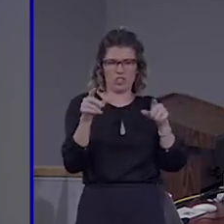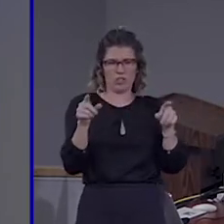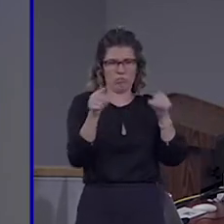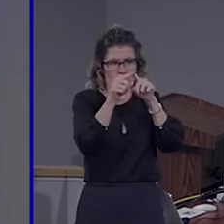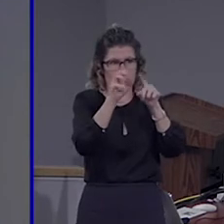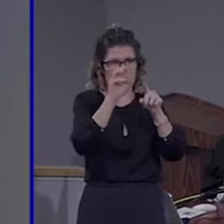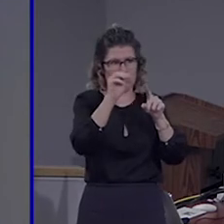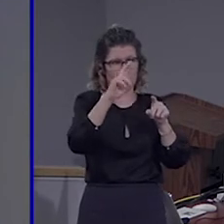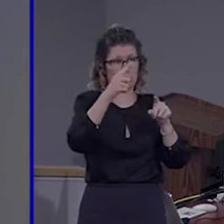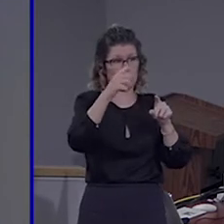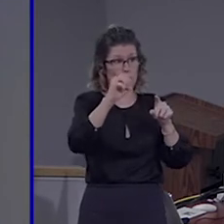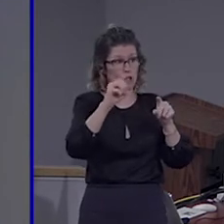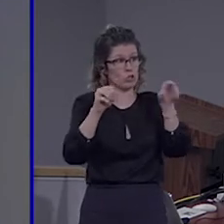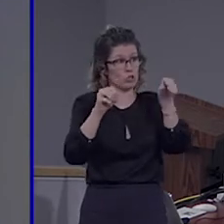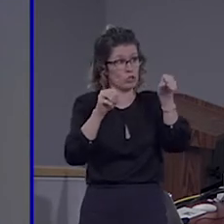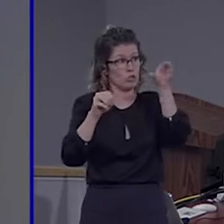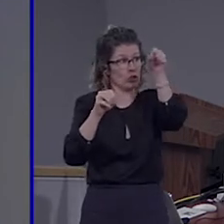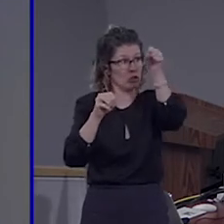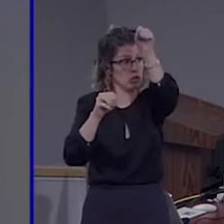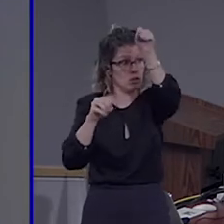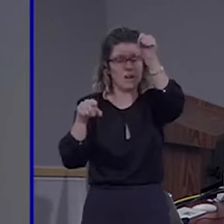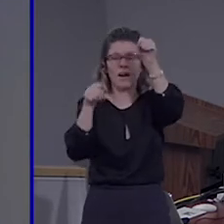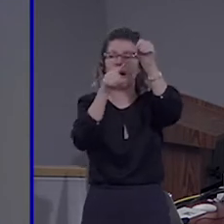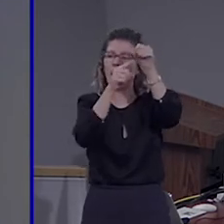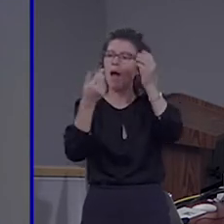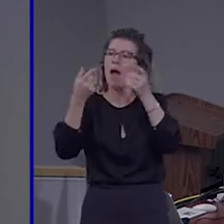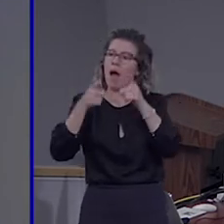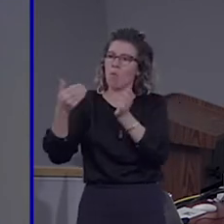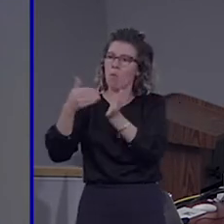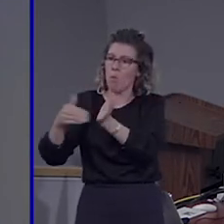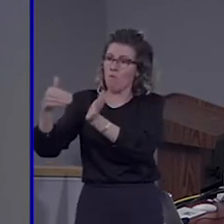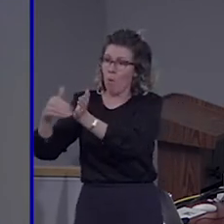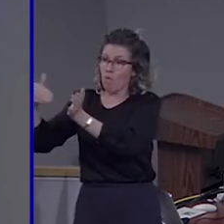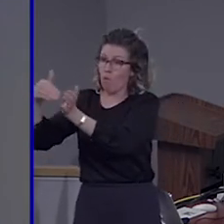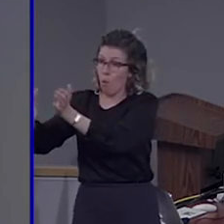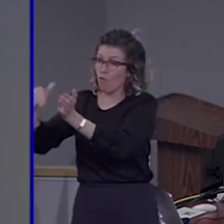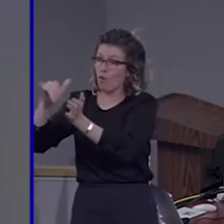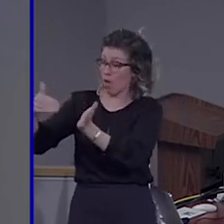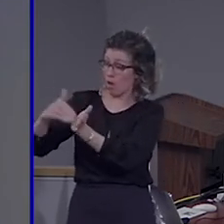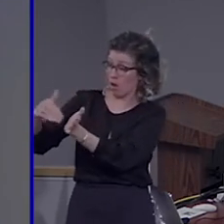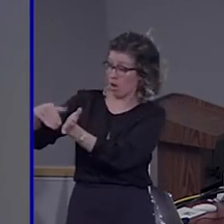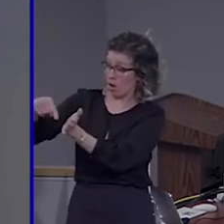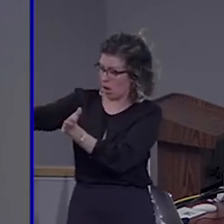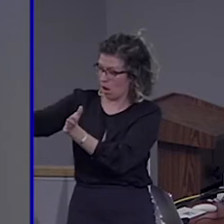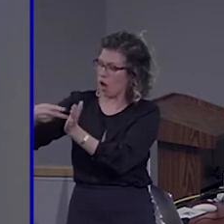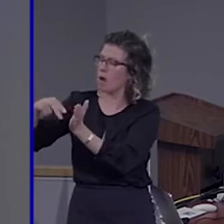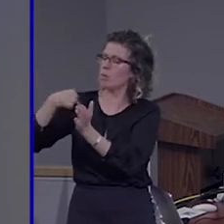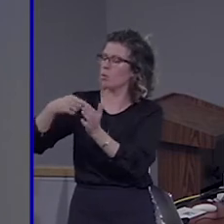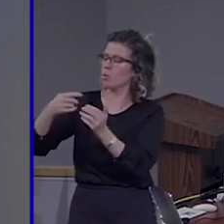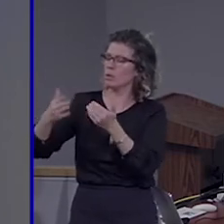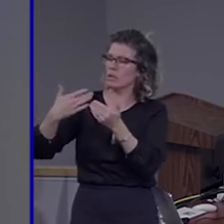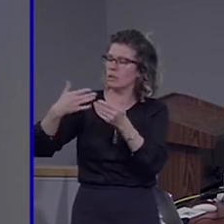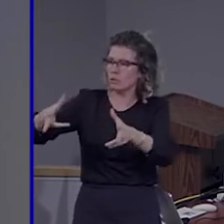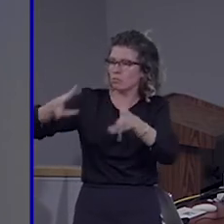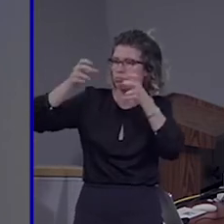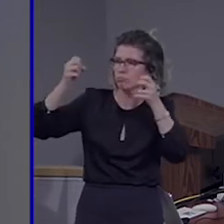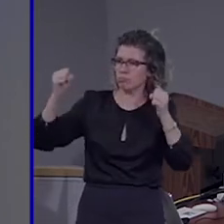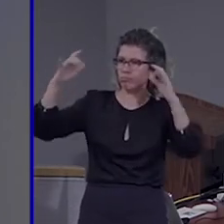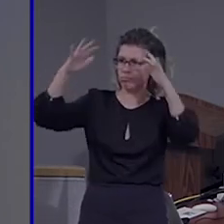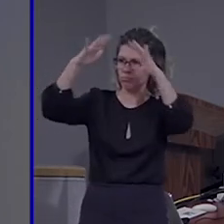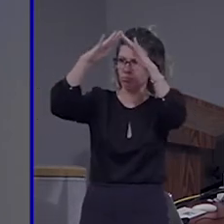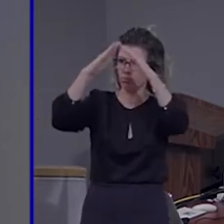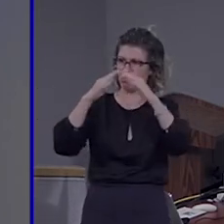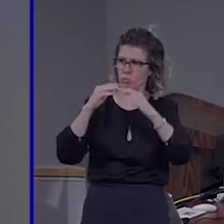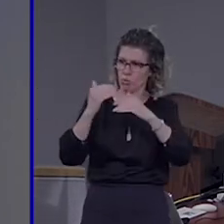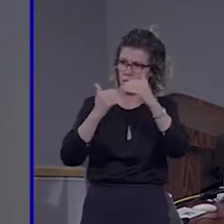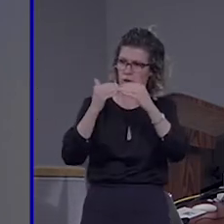unique because it is a recursive iteration that allows us to the tree structures of language. And it's not enough